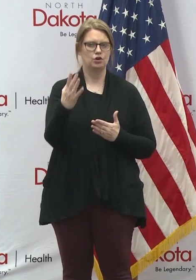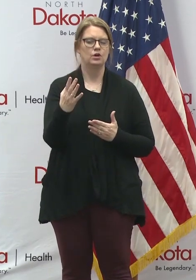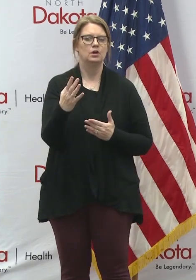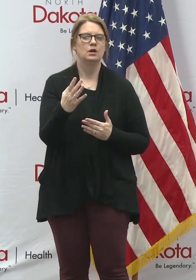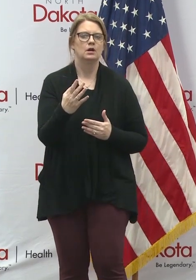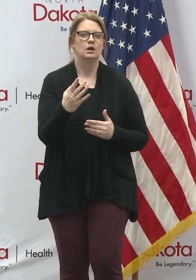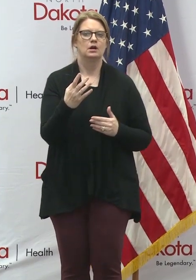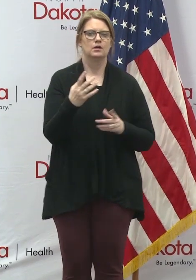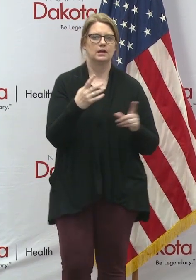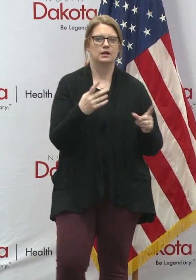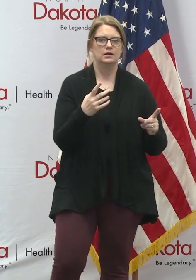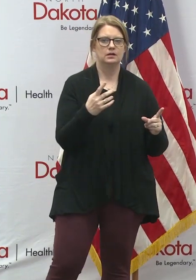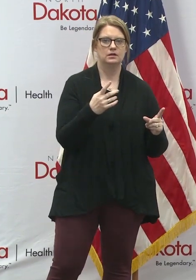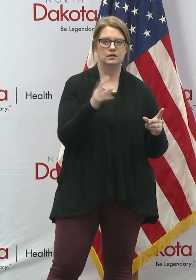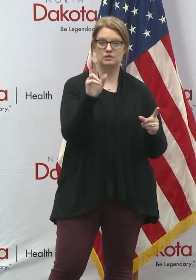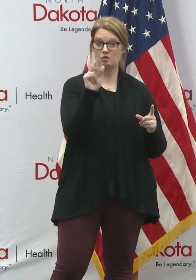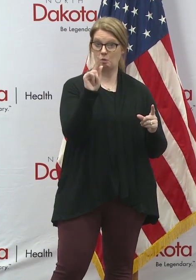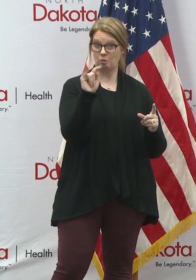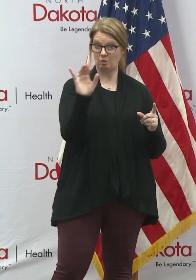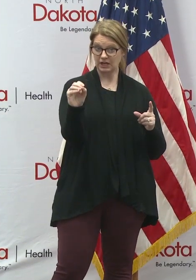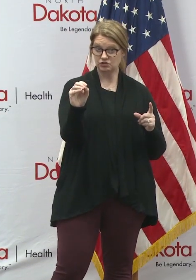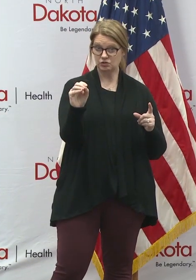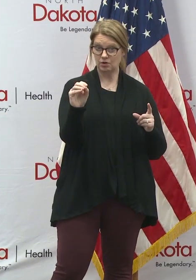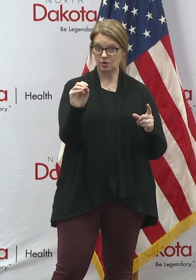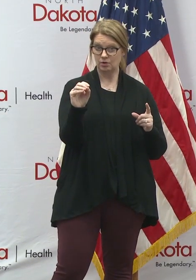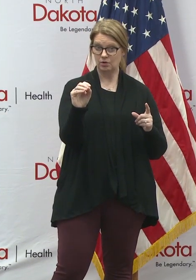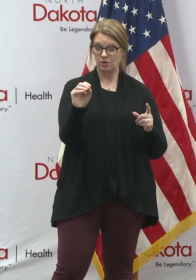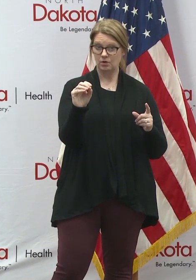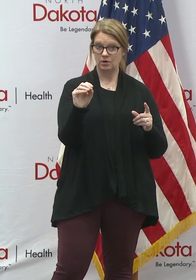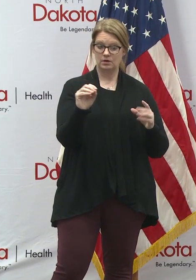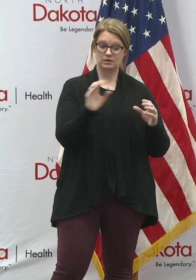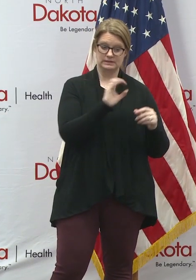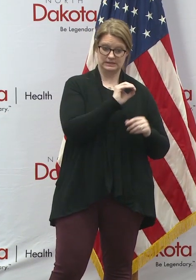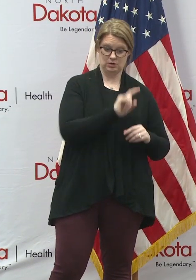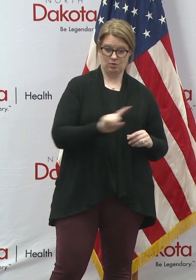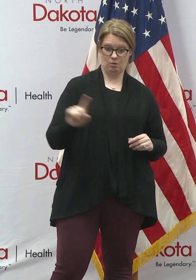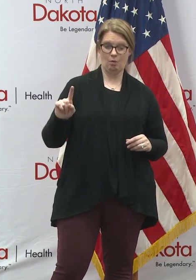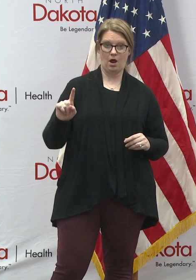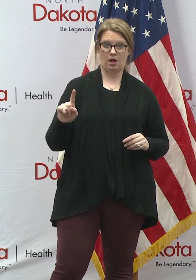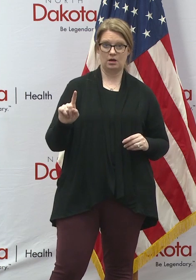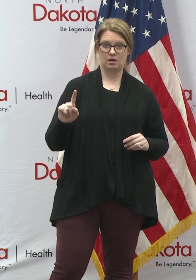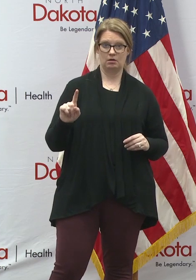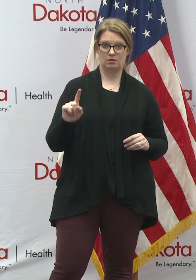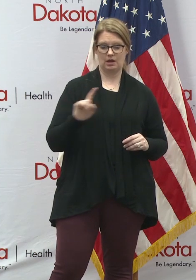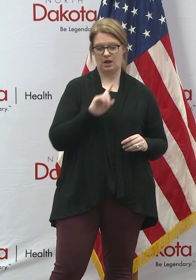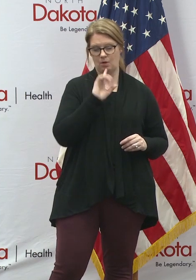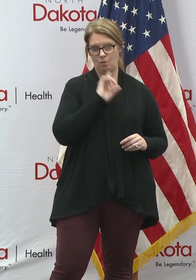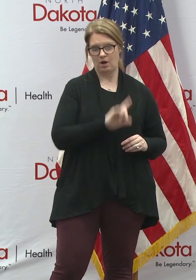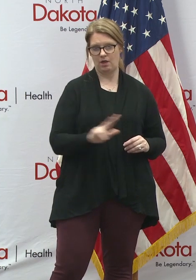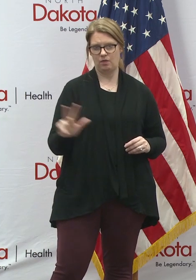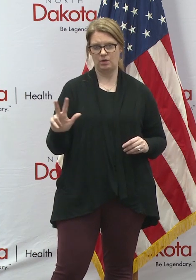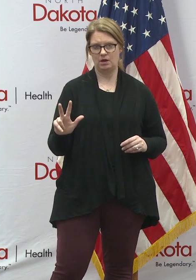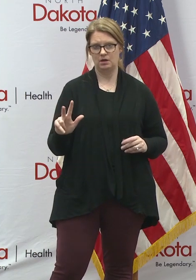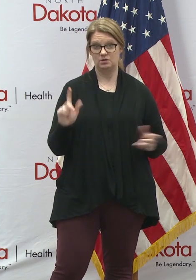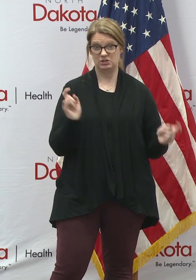We did not change the ratios as it relates to zero to one and one to three. So those ratios remain